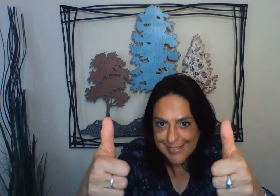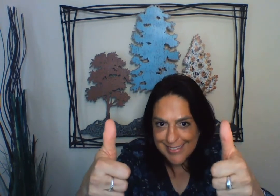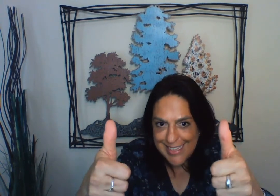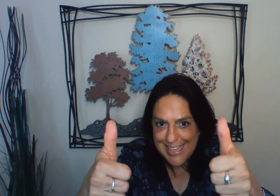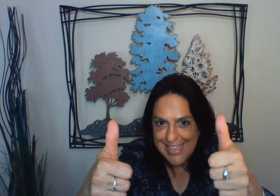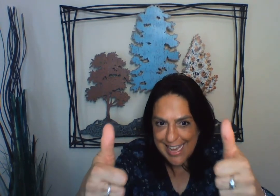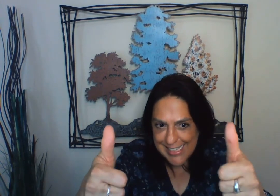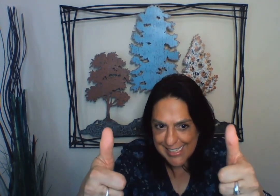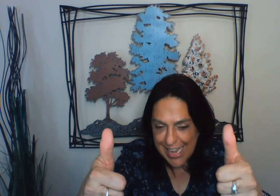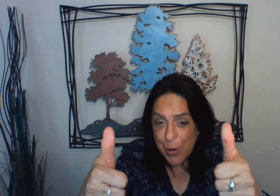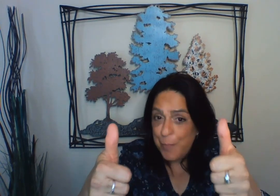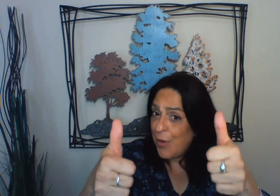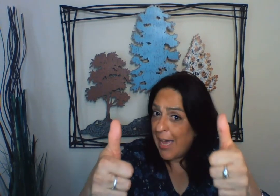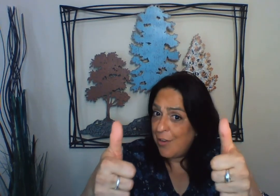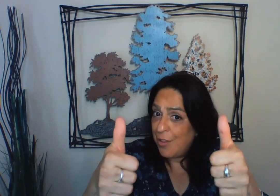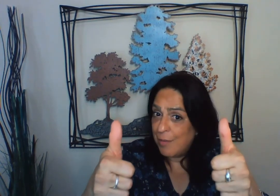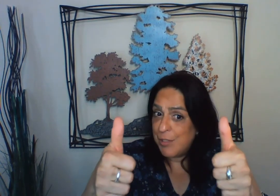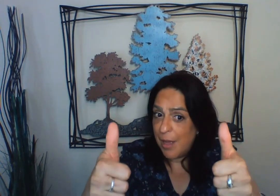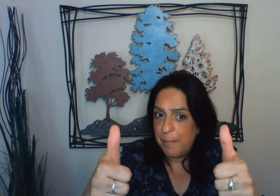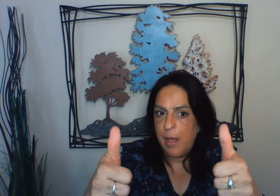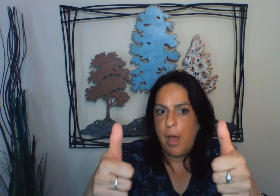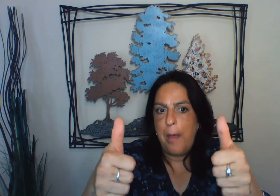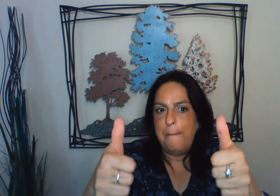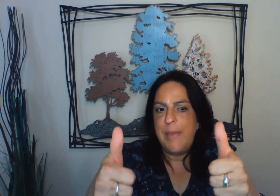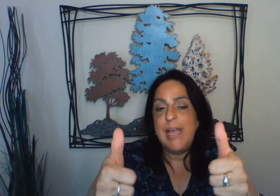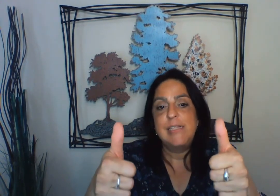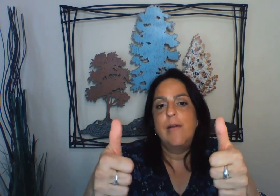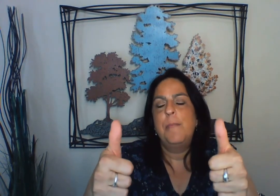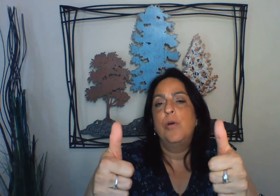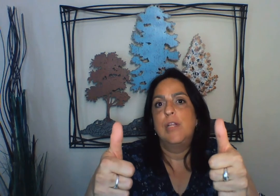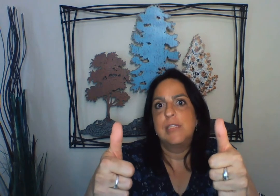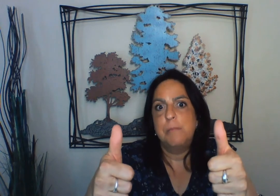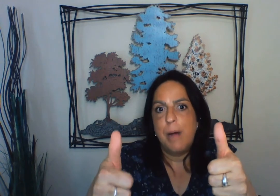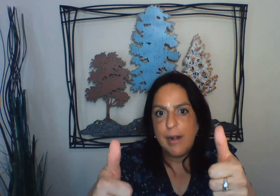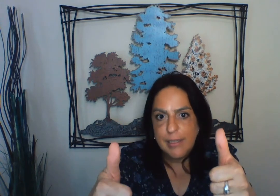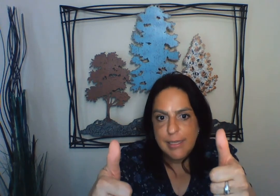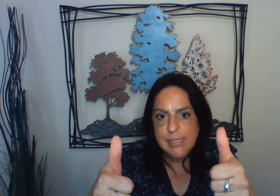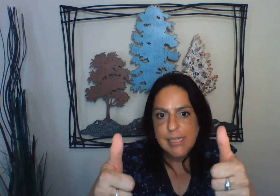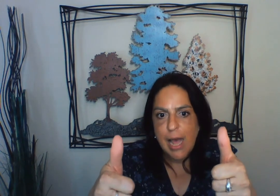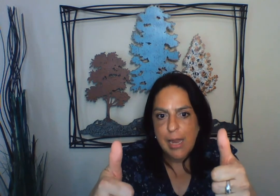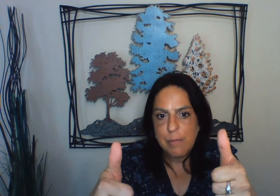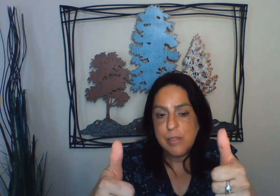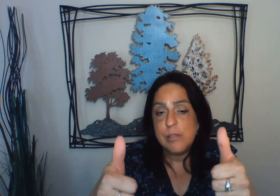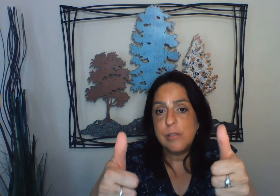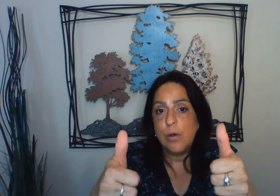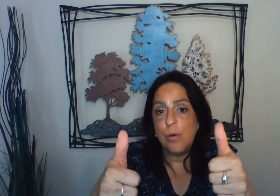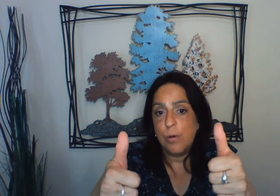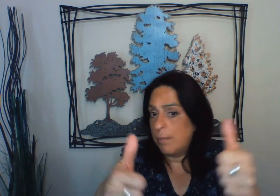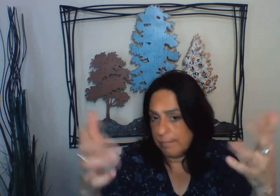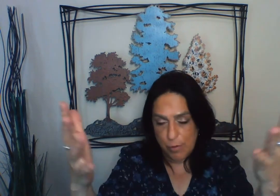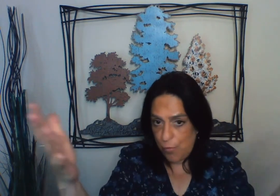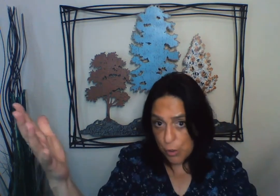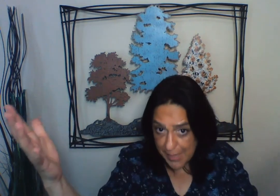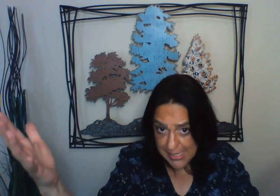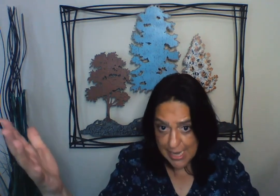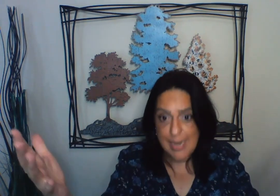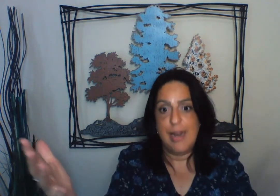I hope you had your thumbs up. Peaks are among the smartest animals of all domesticated